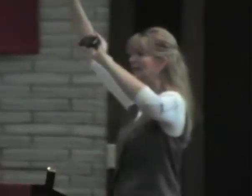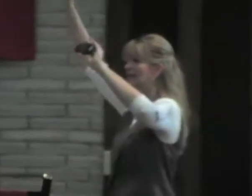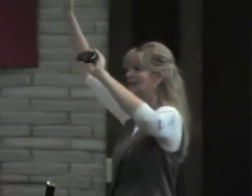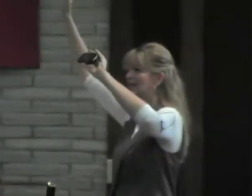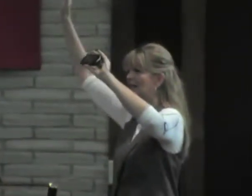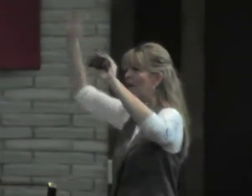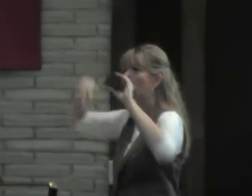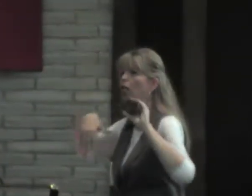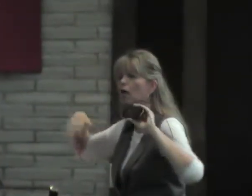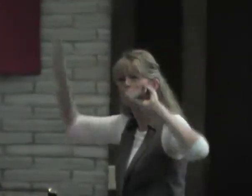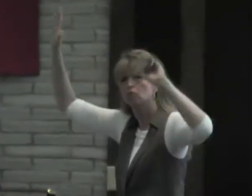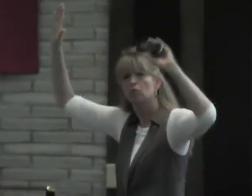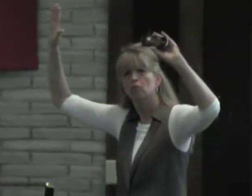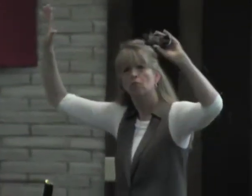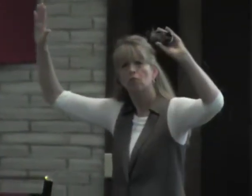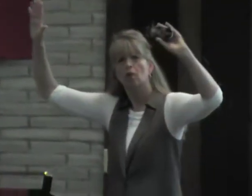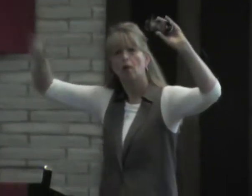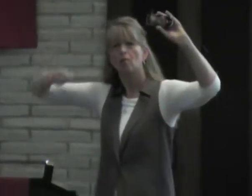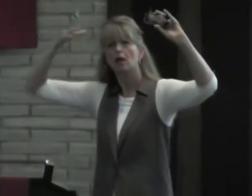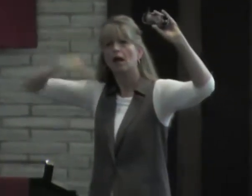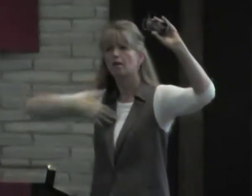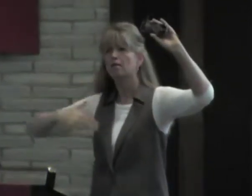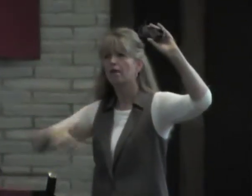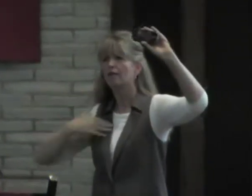How many? Raise your hand. Come on, raise your hands. How many?